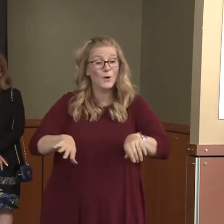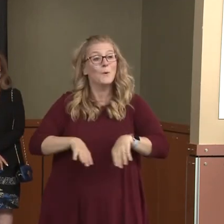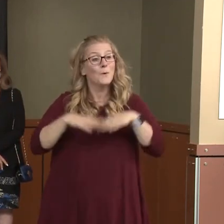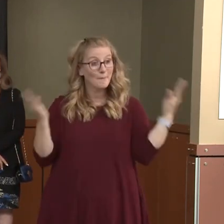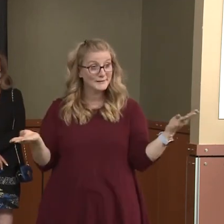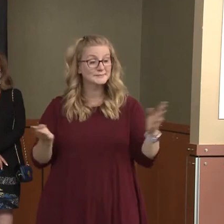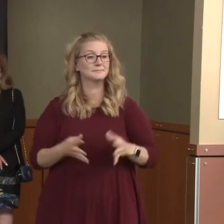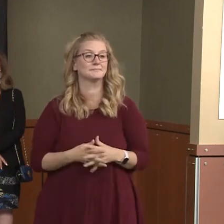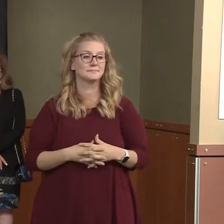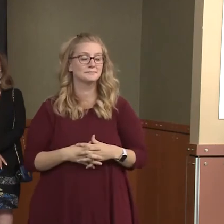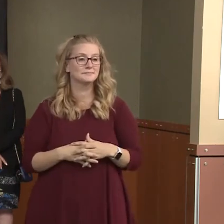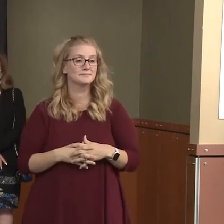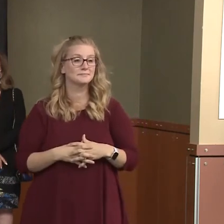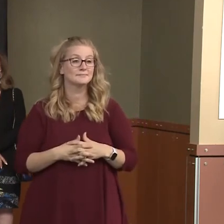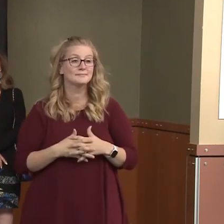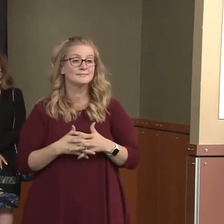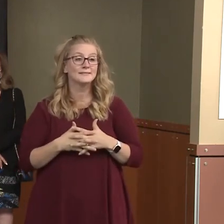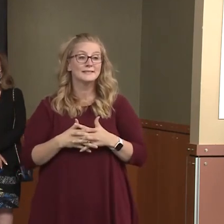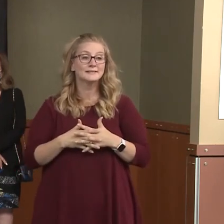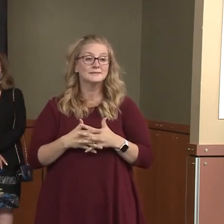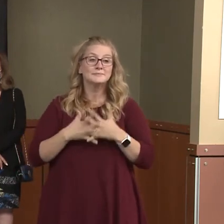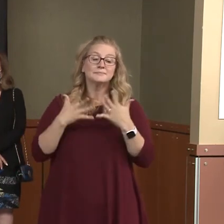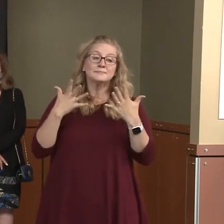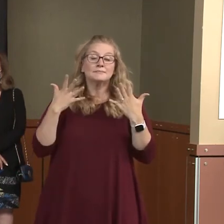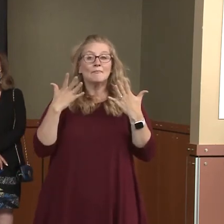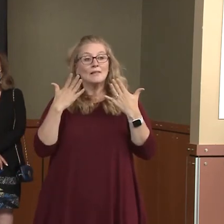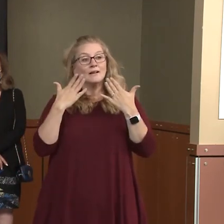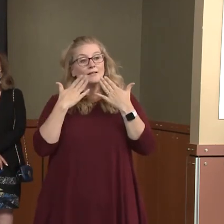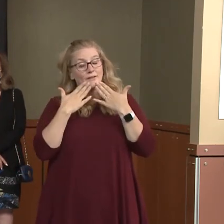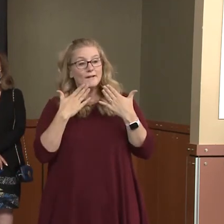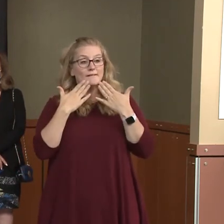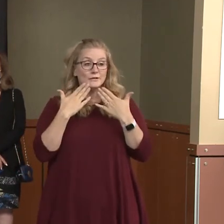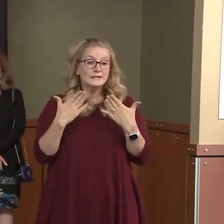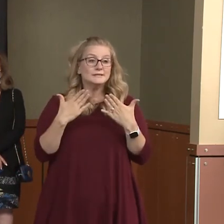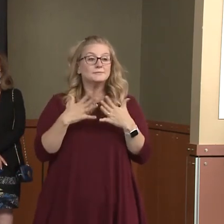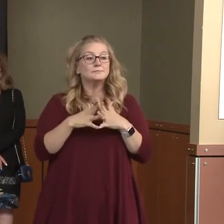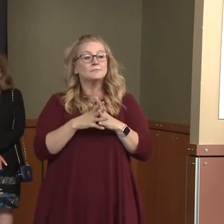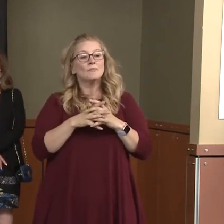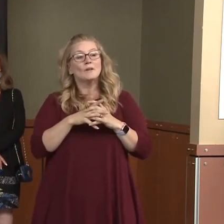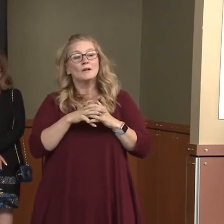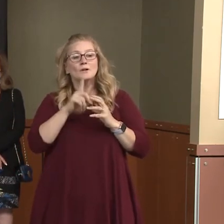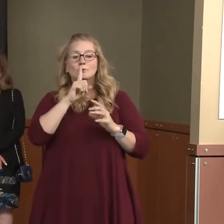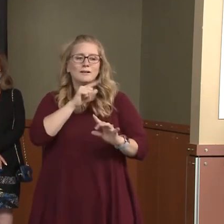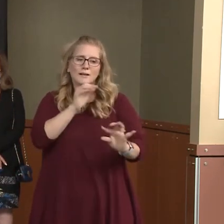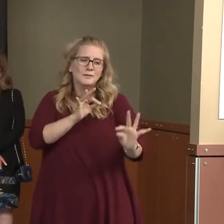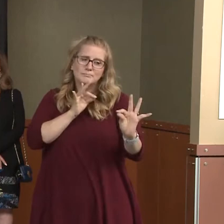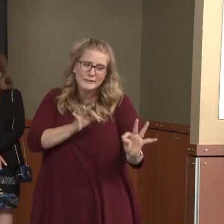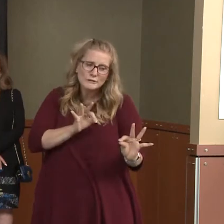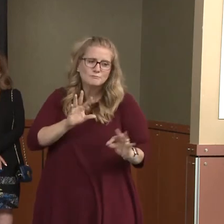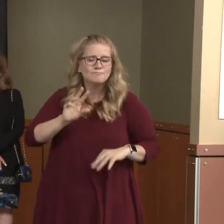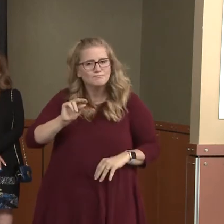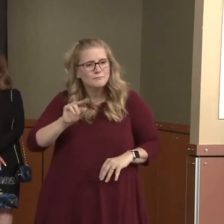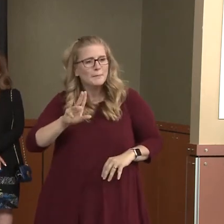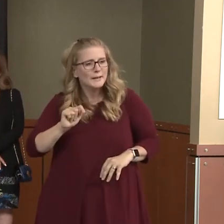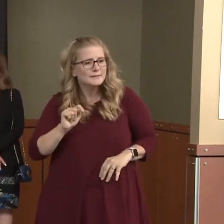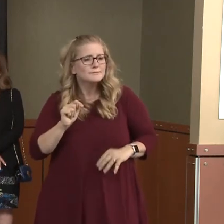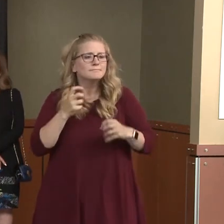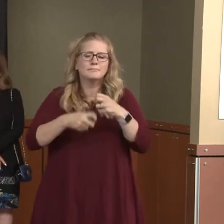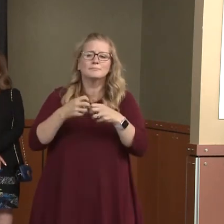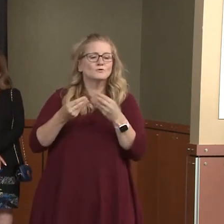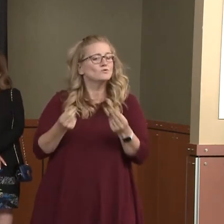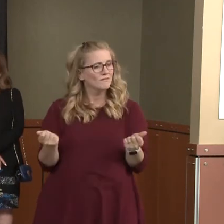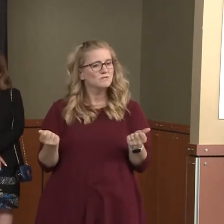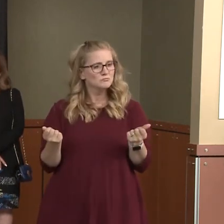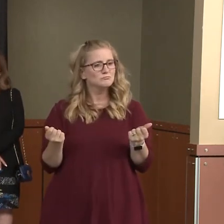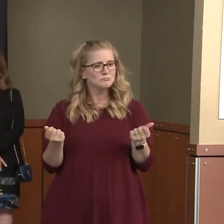Thankfully, this, while not a panacea, is a solution to our problem. And while experts like the surgeon general were